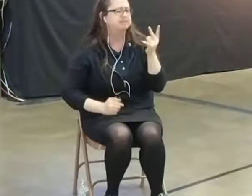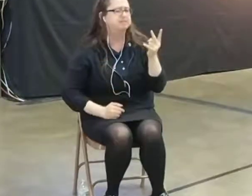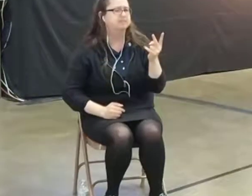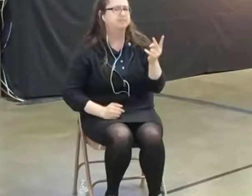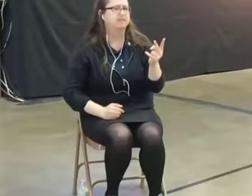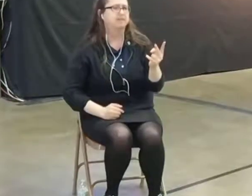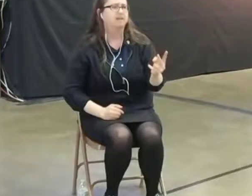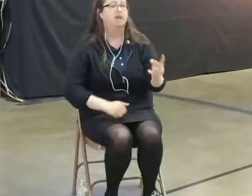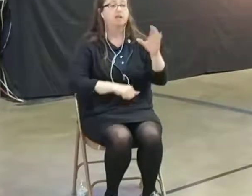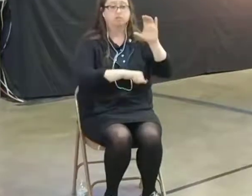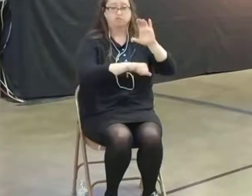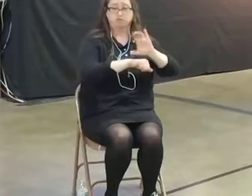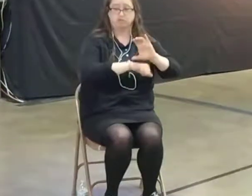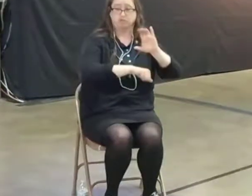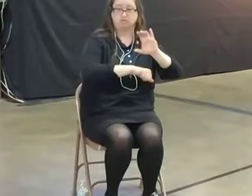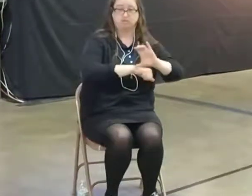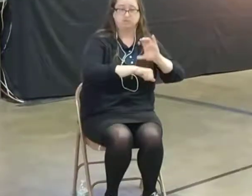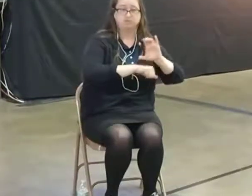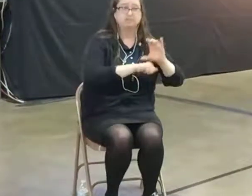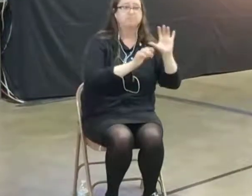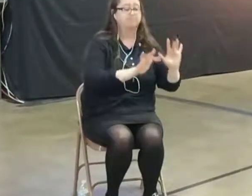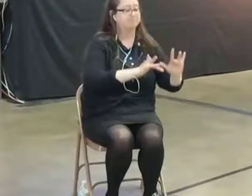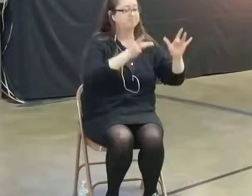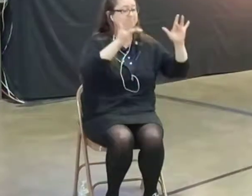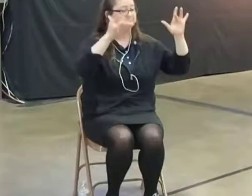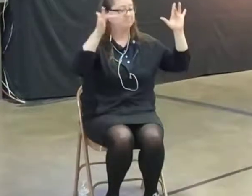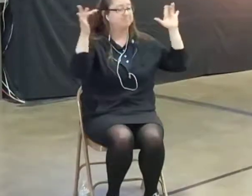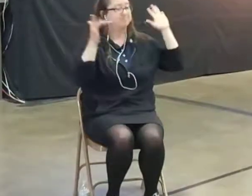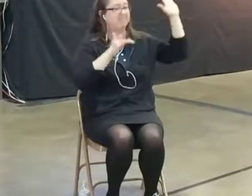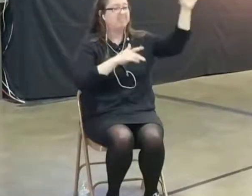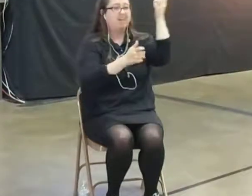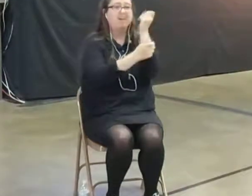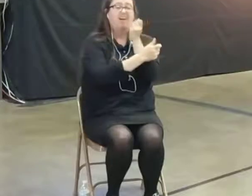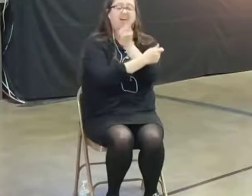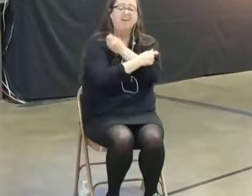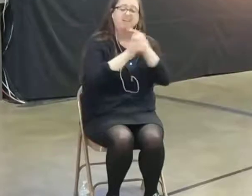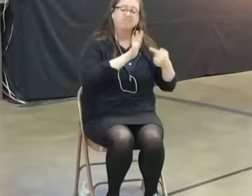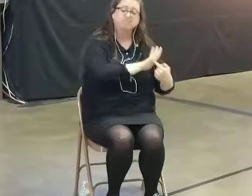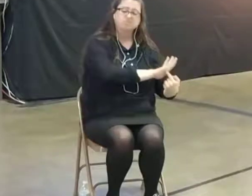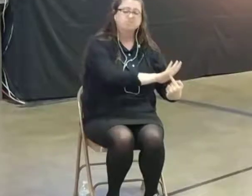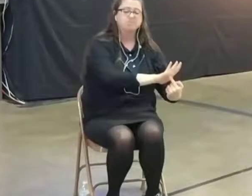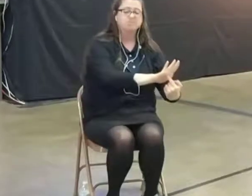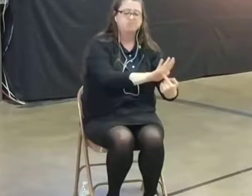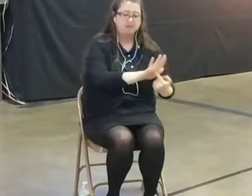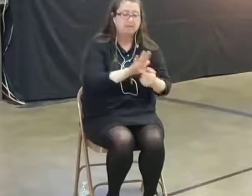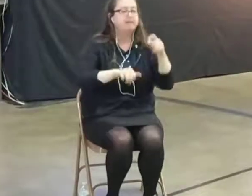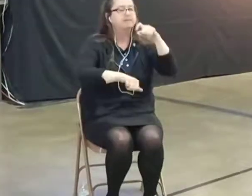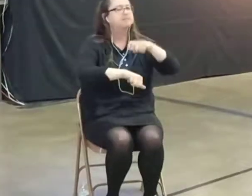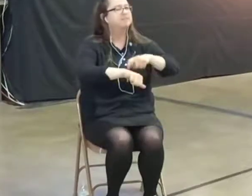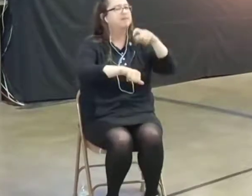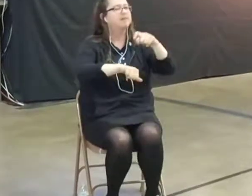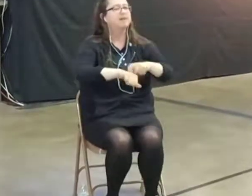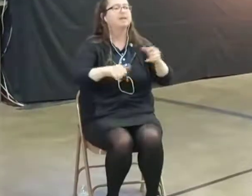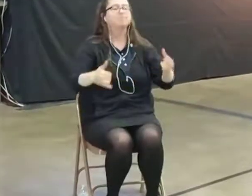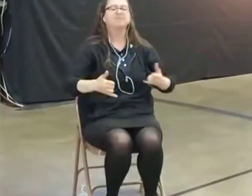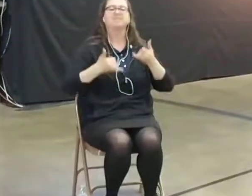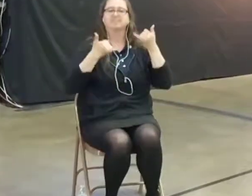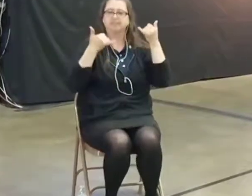A church that's flowing with His love. The time is